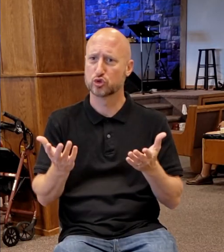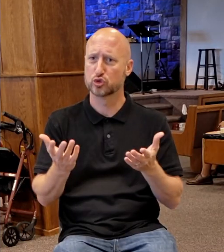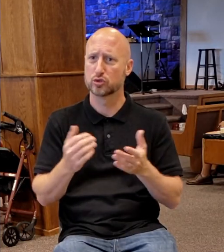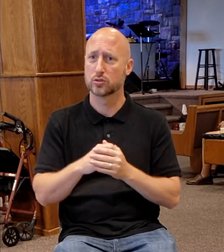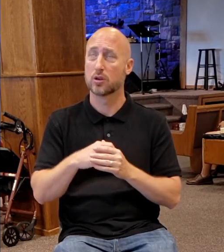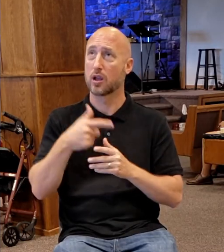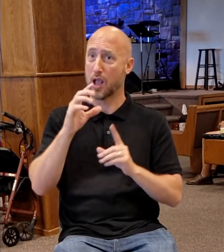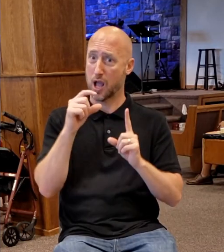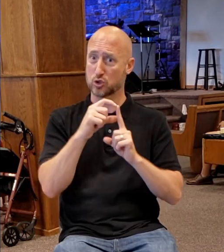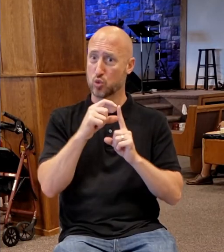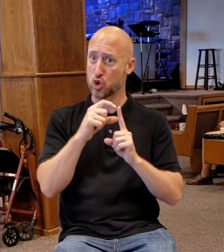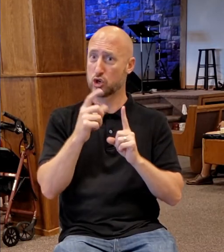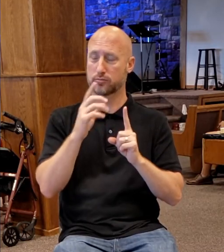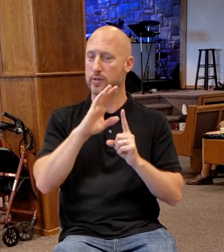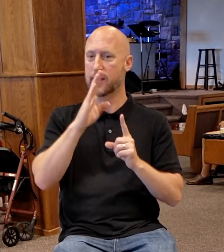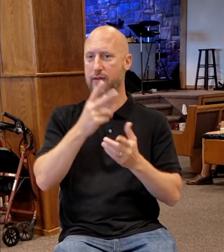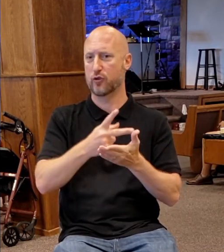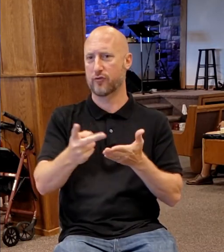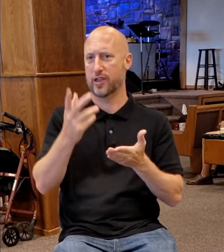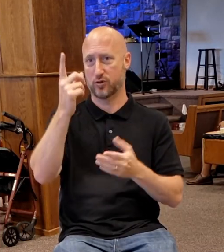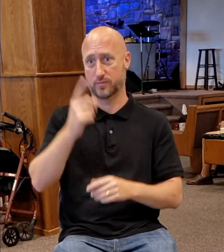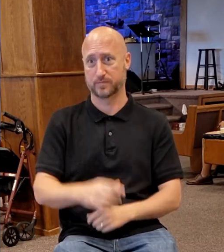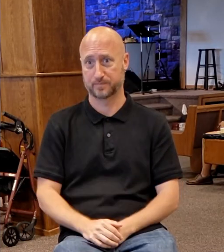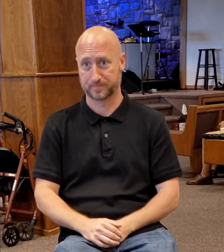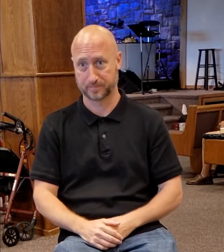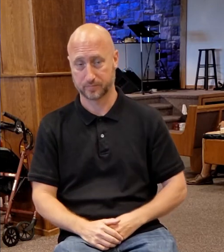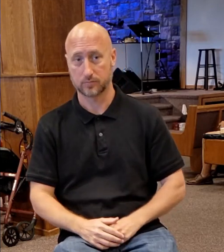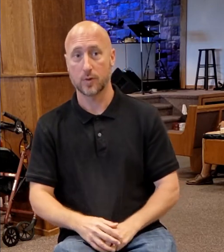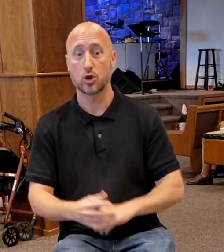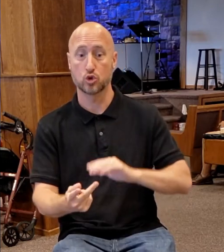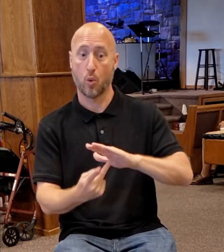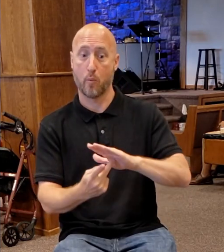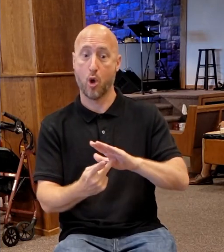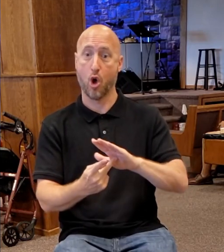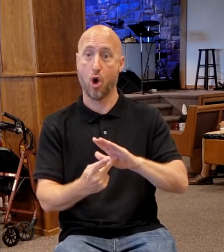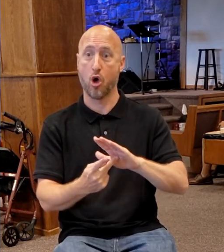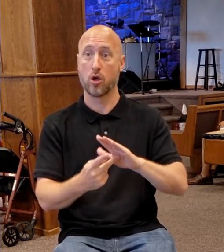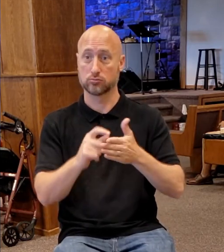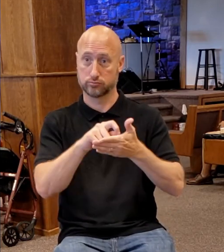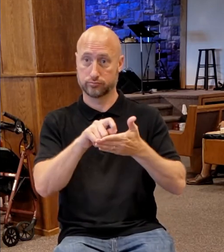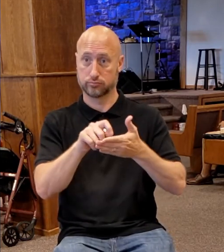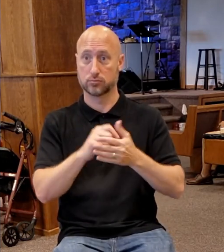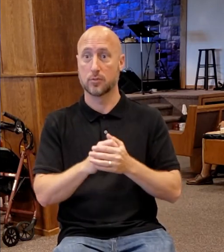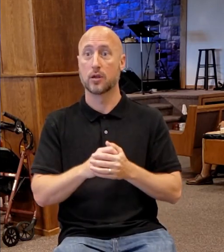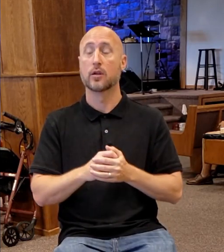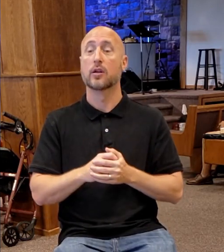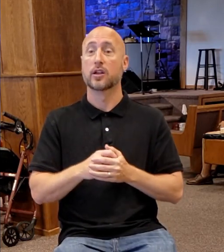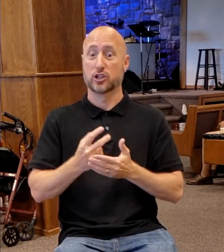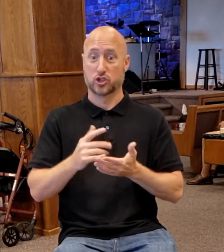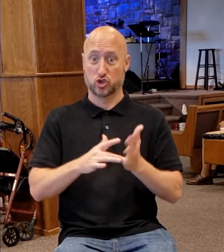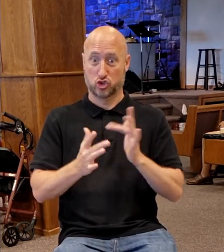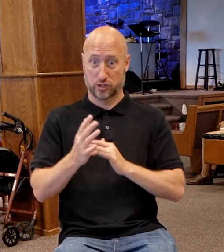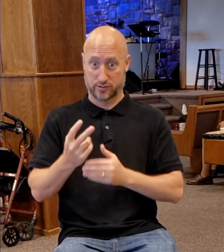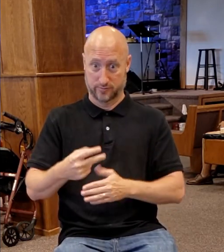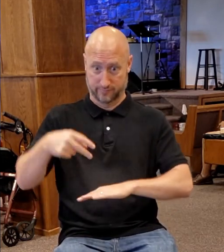Paul's going to tell us in 1 Corinthians 15 that after his resurrection, he appeared to James.